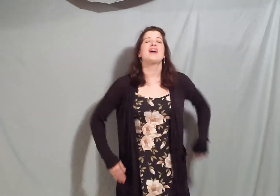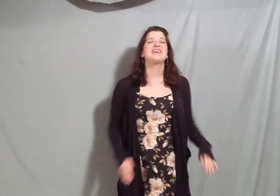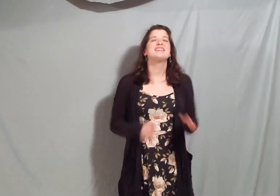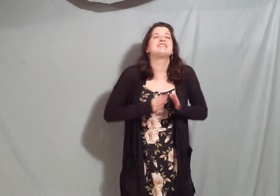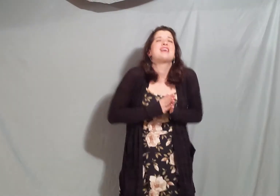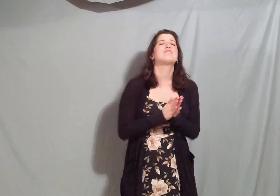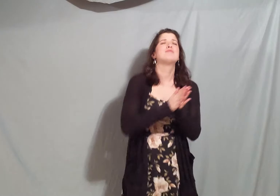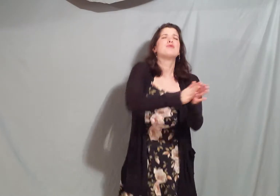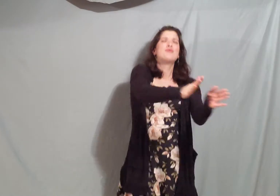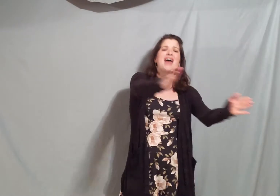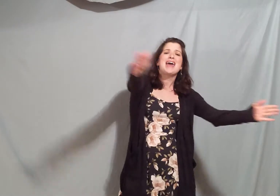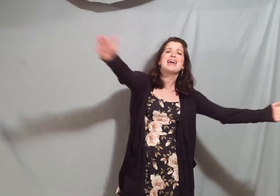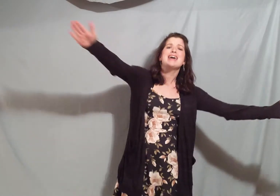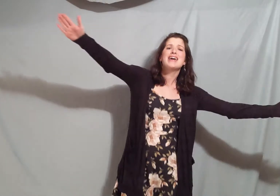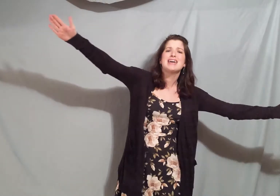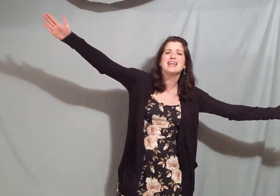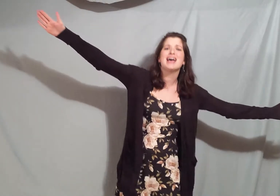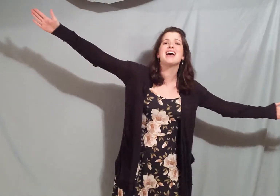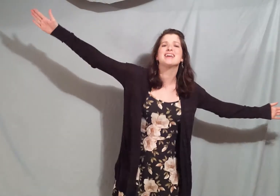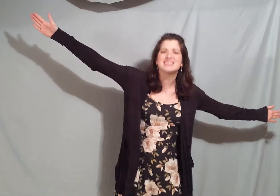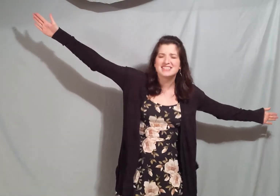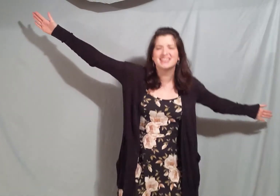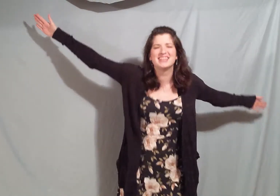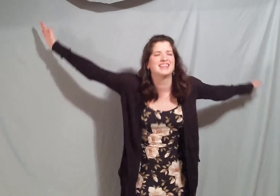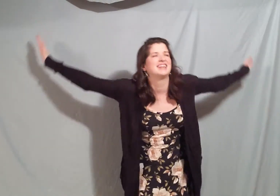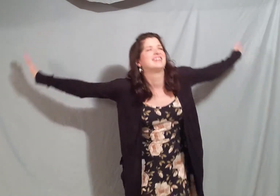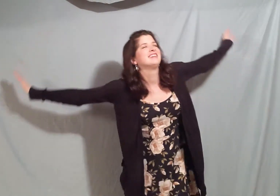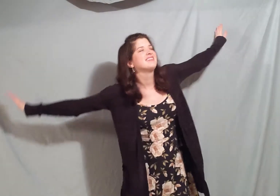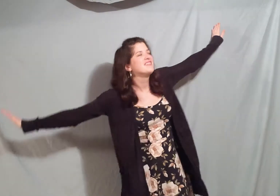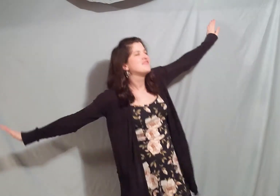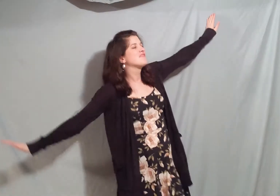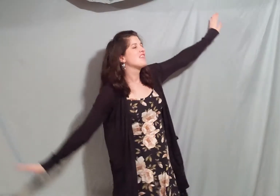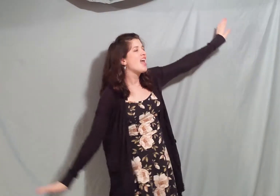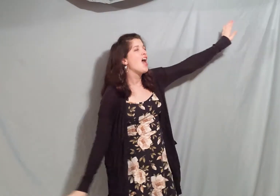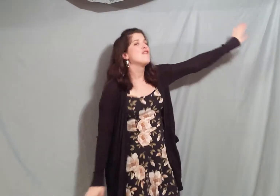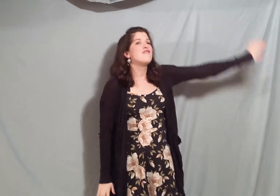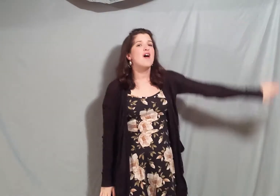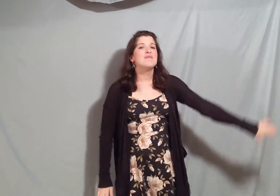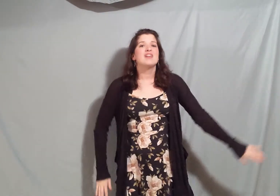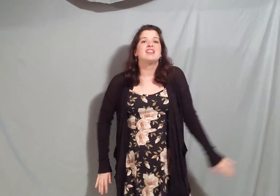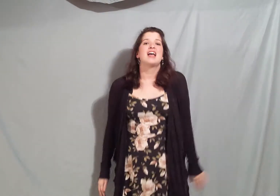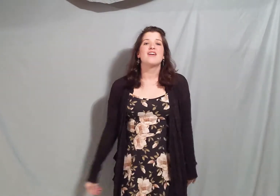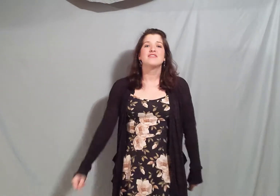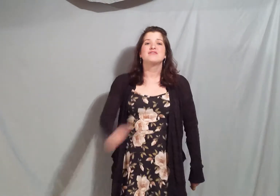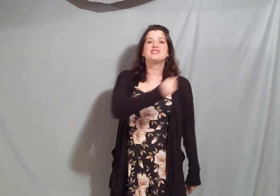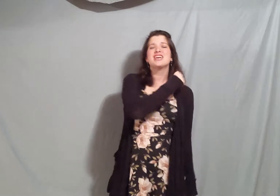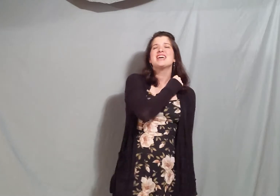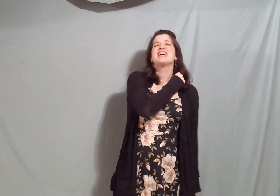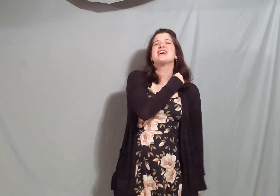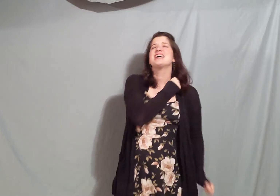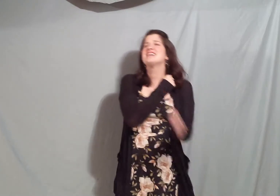can separate us From the love of Jesus